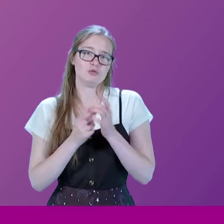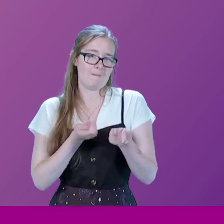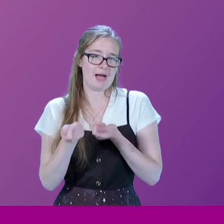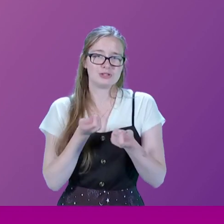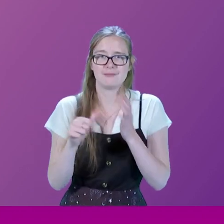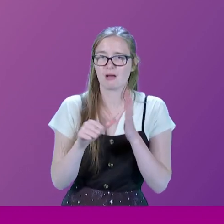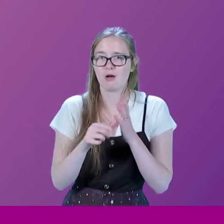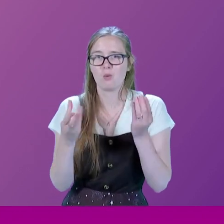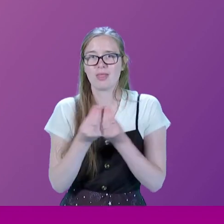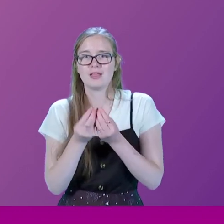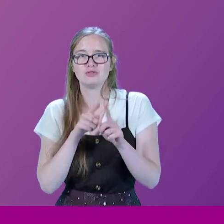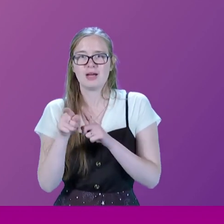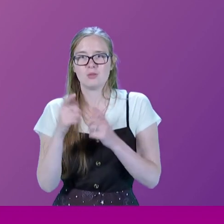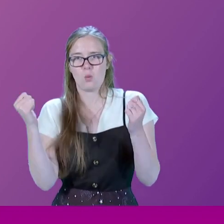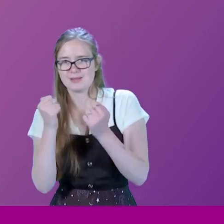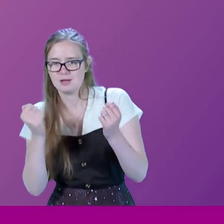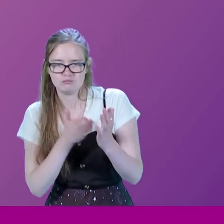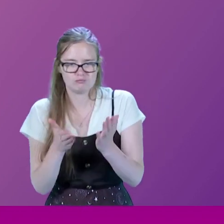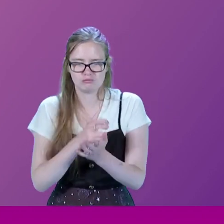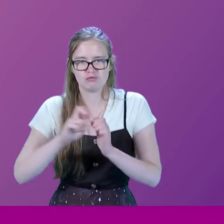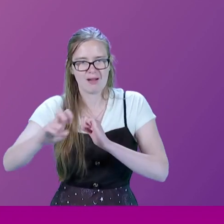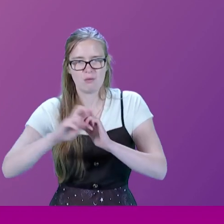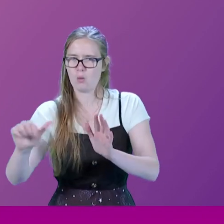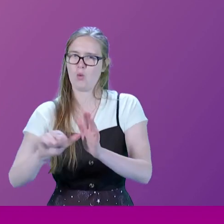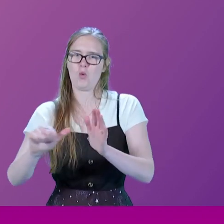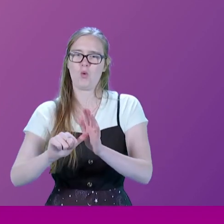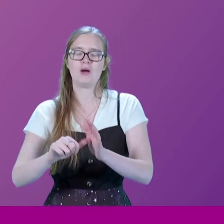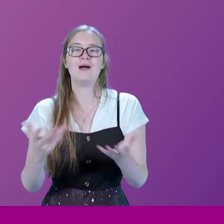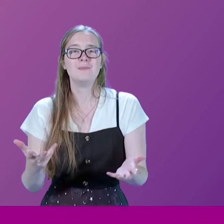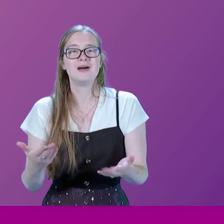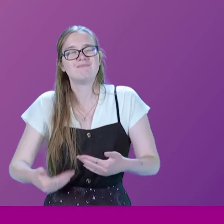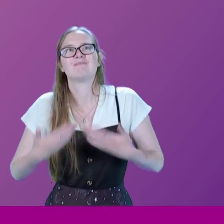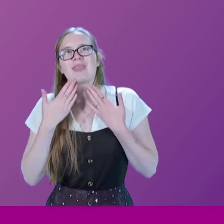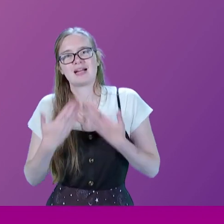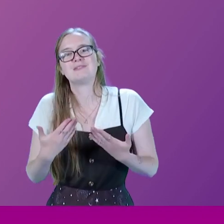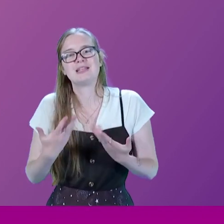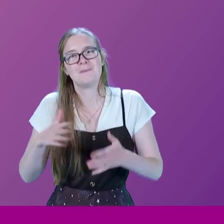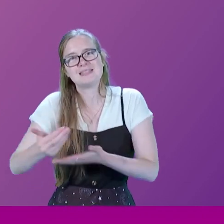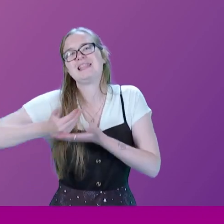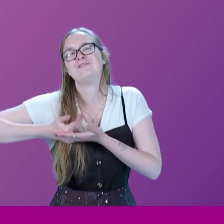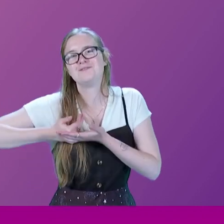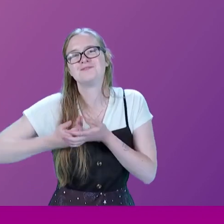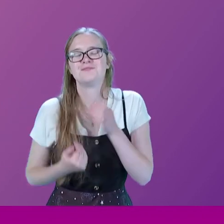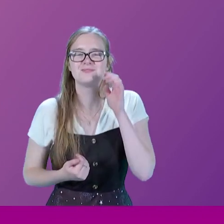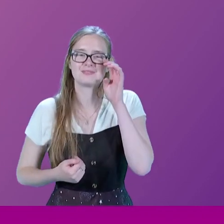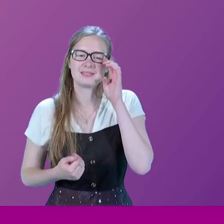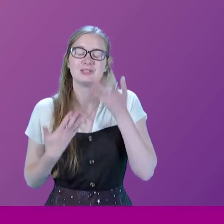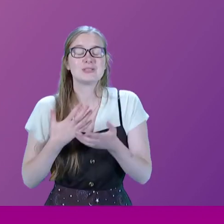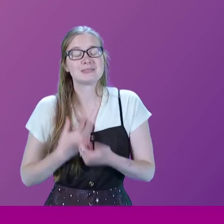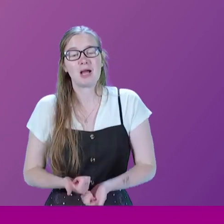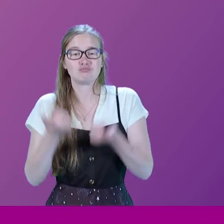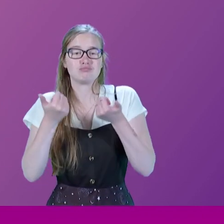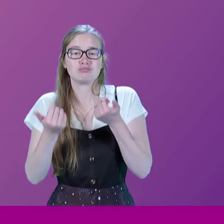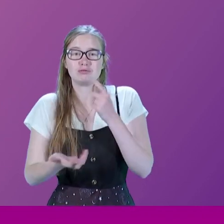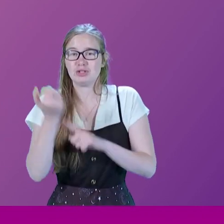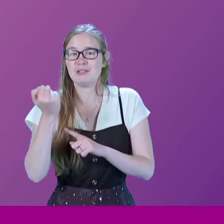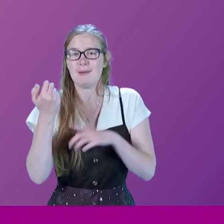difficulty with snow in the winter and so on and so on. But thank goodness it has been saved. So it was my greatest achievement. But